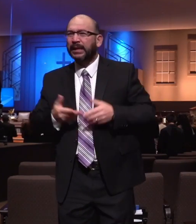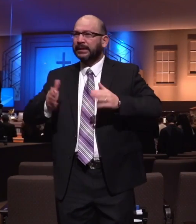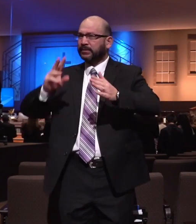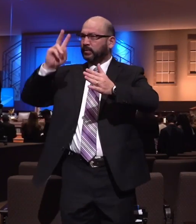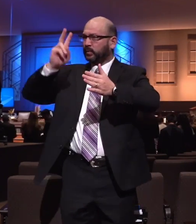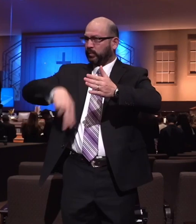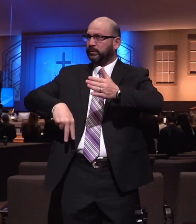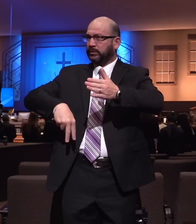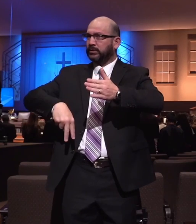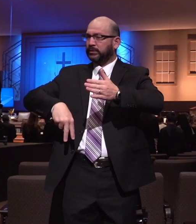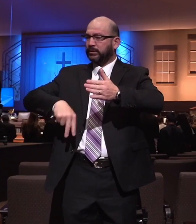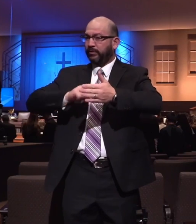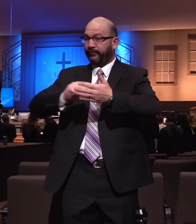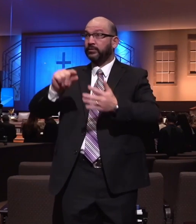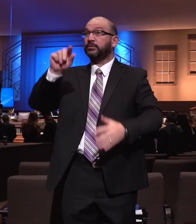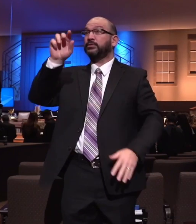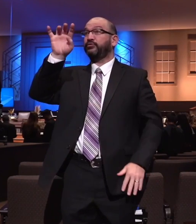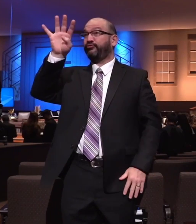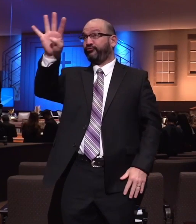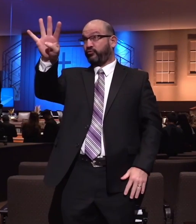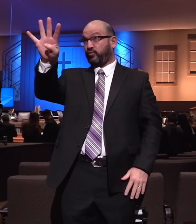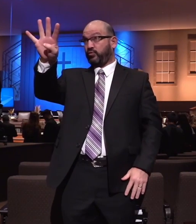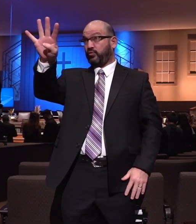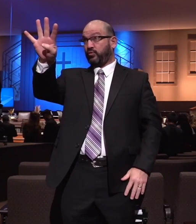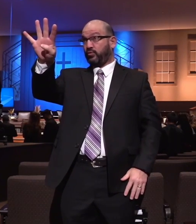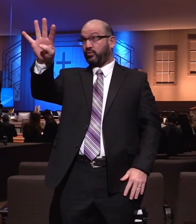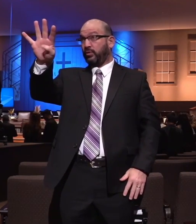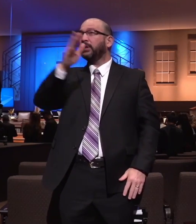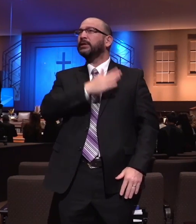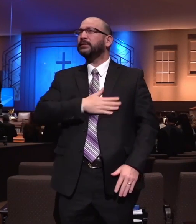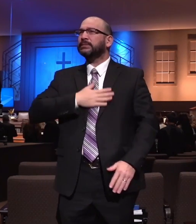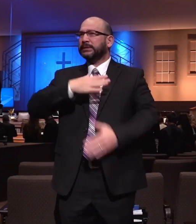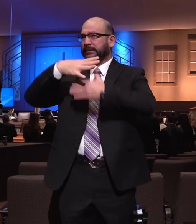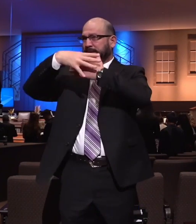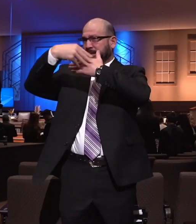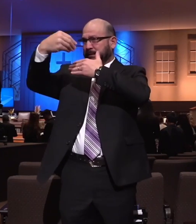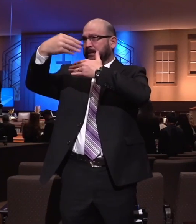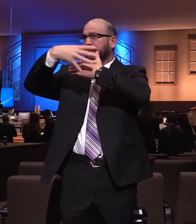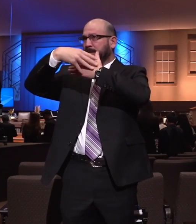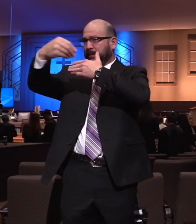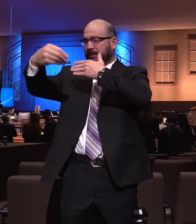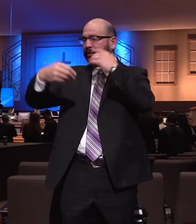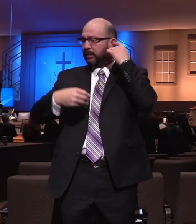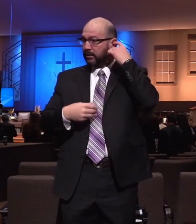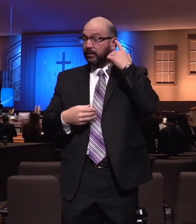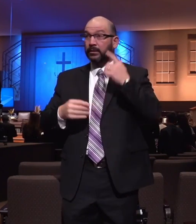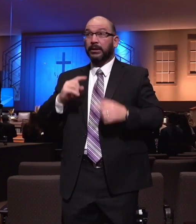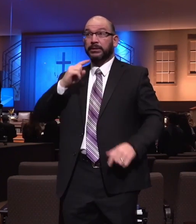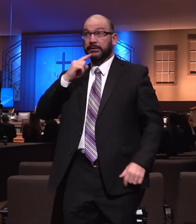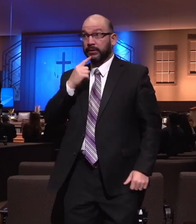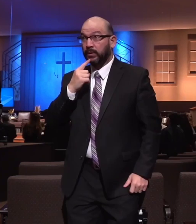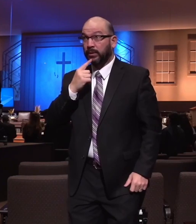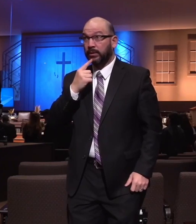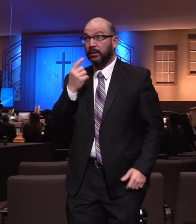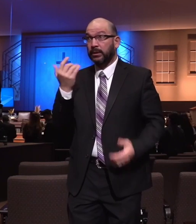in verse 4, and I'd like you to read it with me if you would tonight. And I'm serious now, tonight, we all